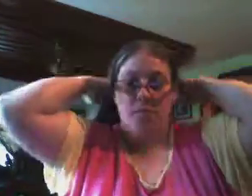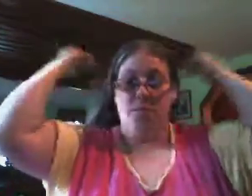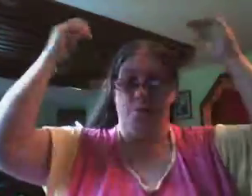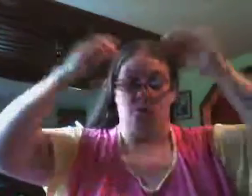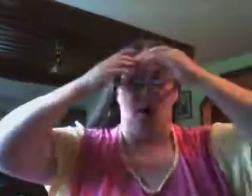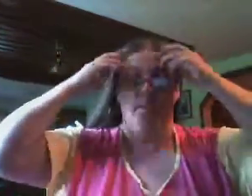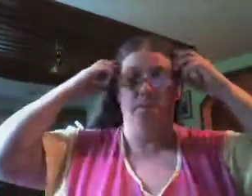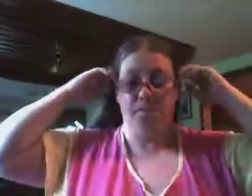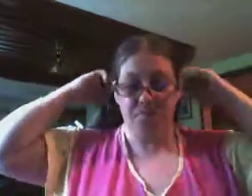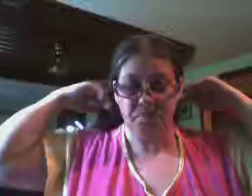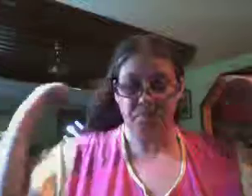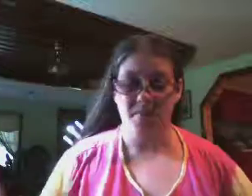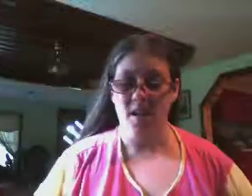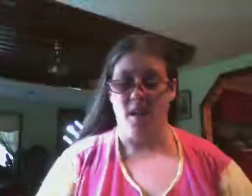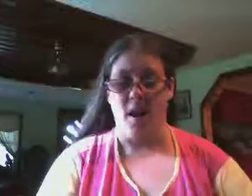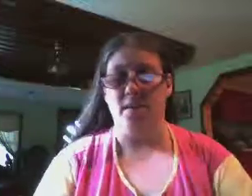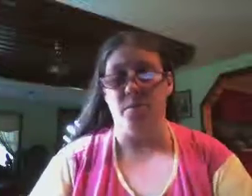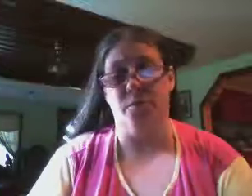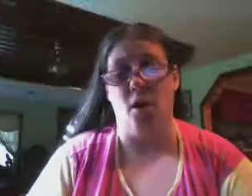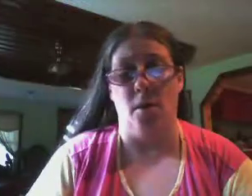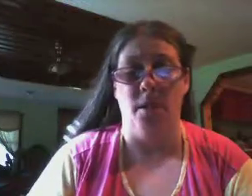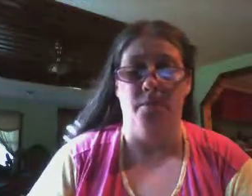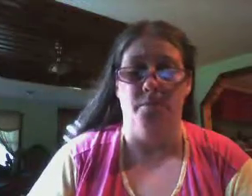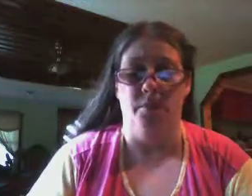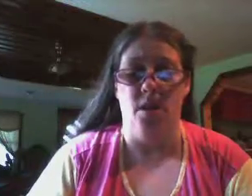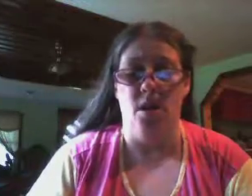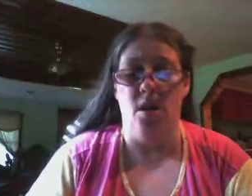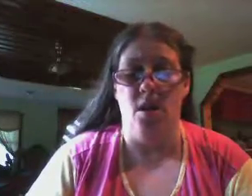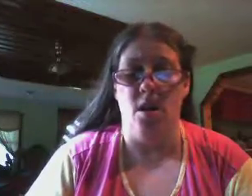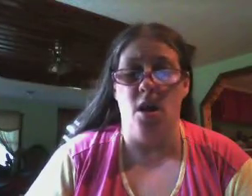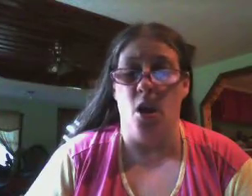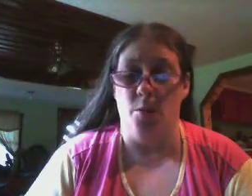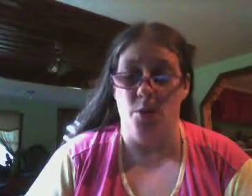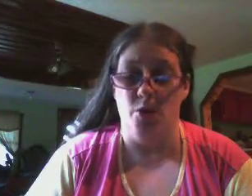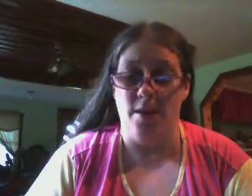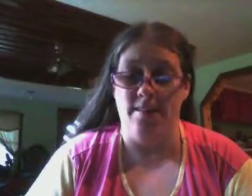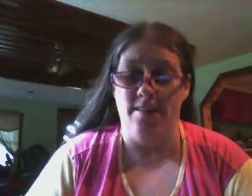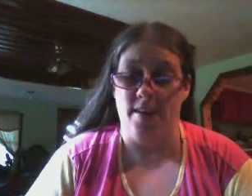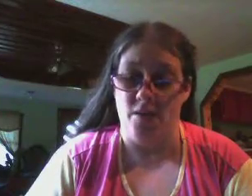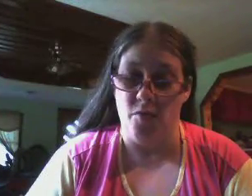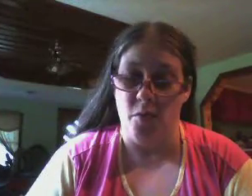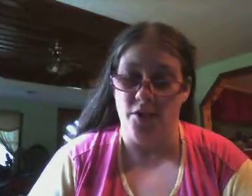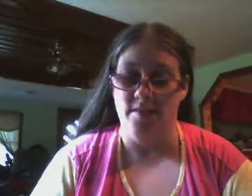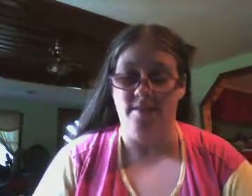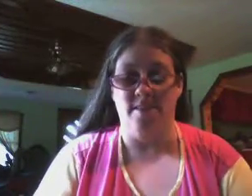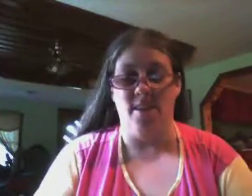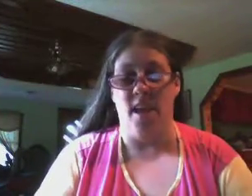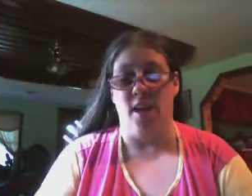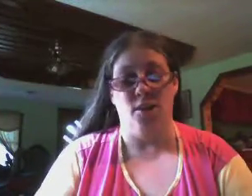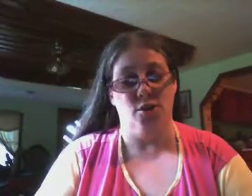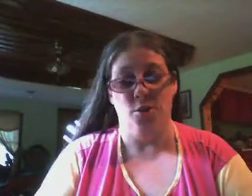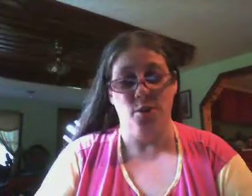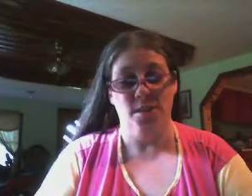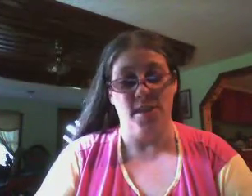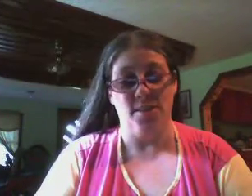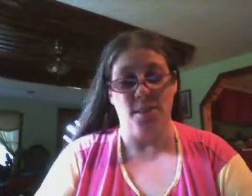So, subscribe. Like. Comment. Hope you enjoyed it. Thank you for watching. And, toodle do it tonight.